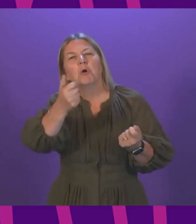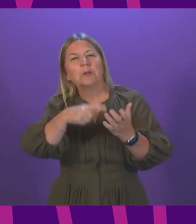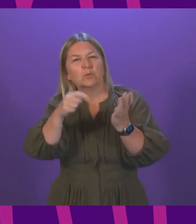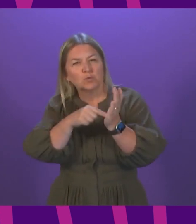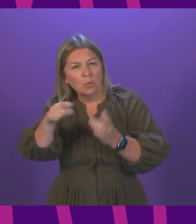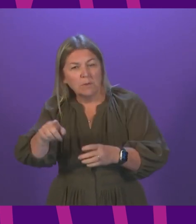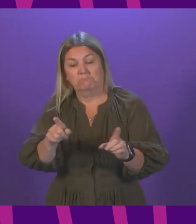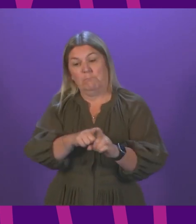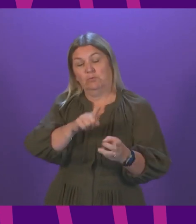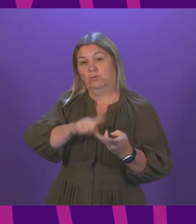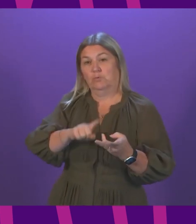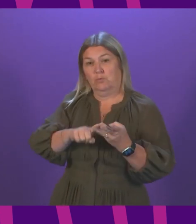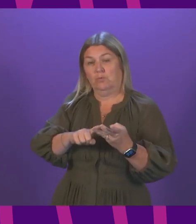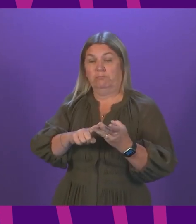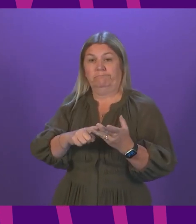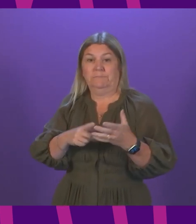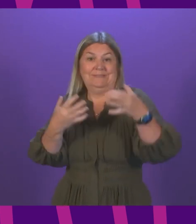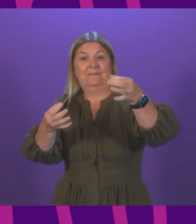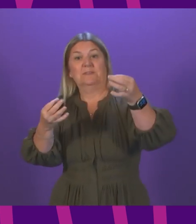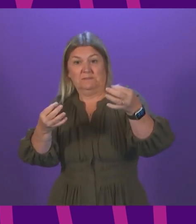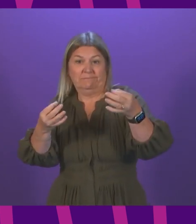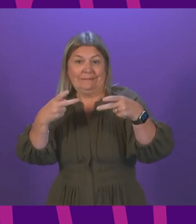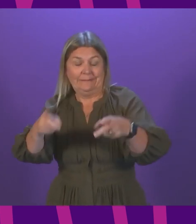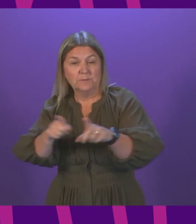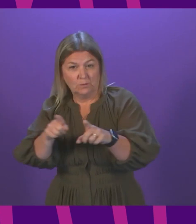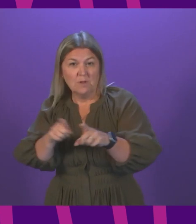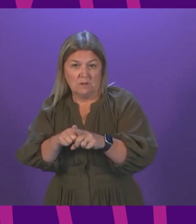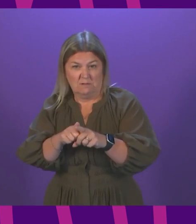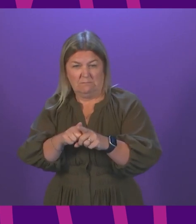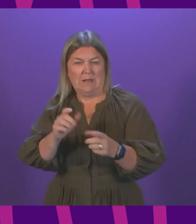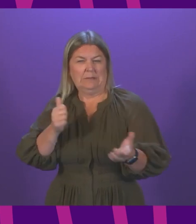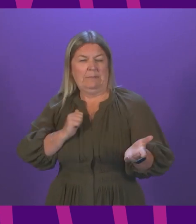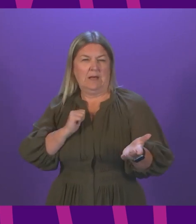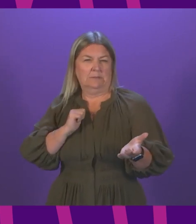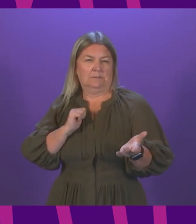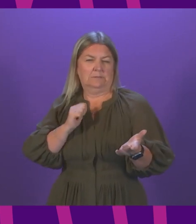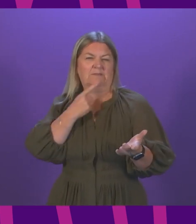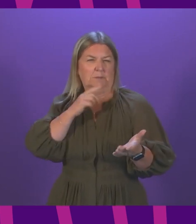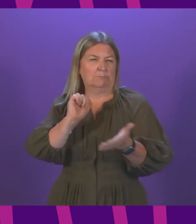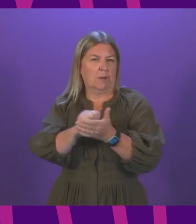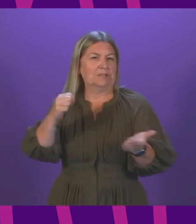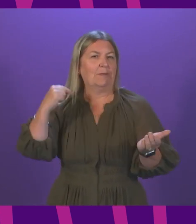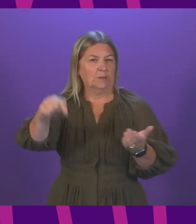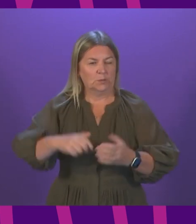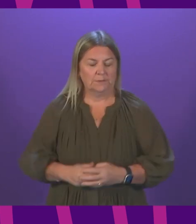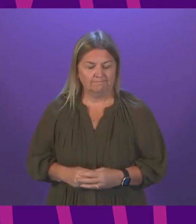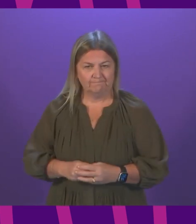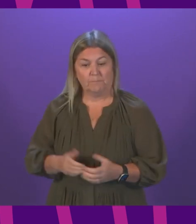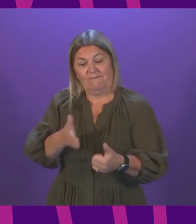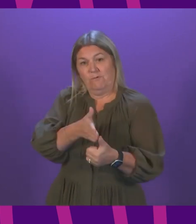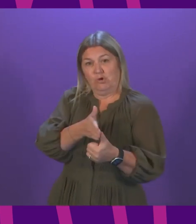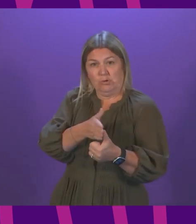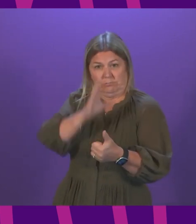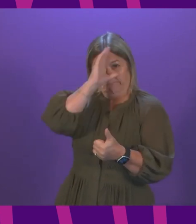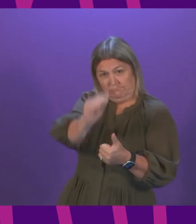development of the COVID certification scheme ahead of further details being published later this week. Firstly, though, I will give a summary